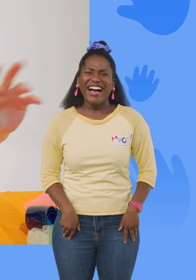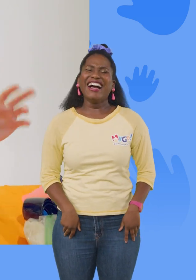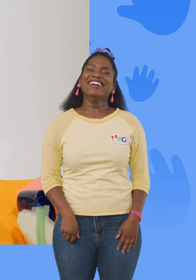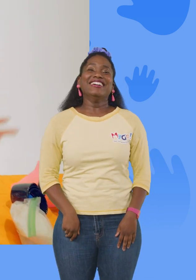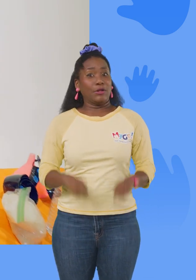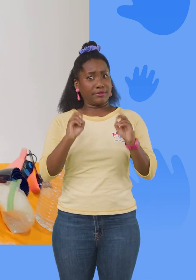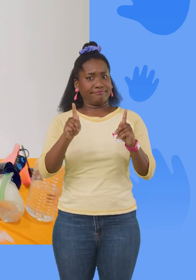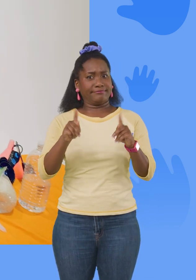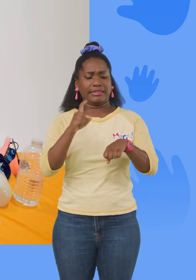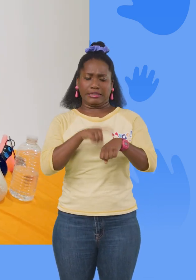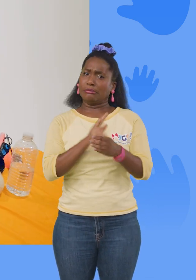Okay, I'm going to clean up now.